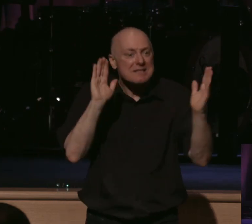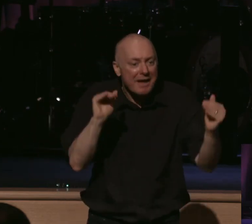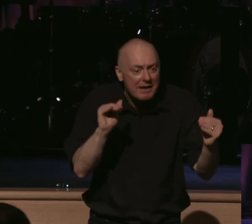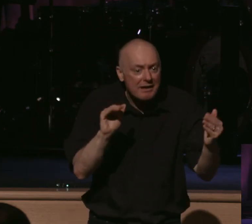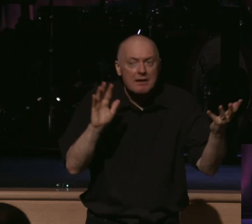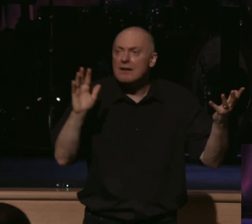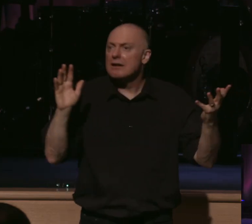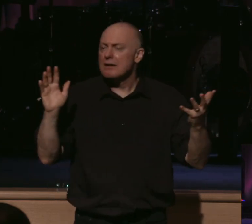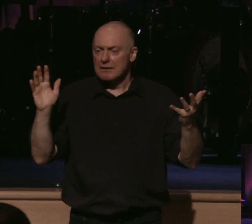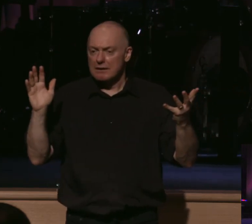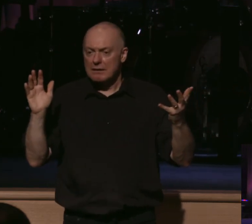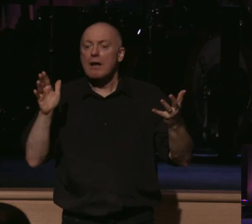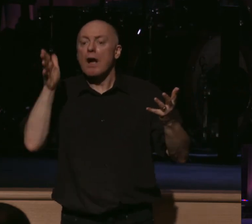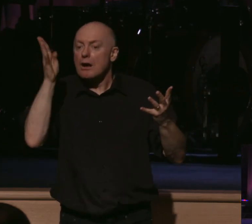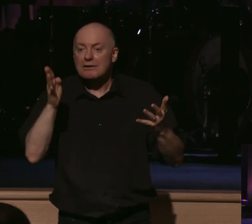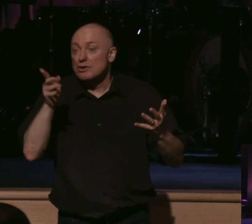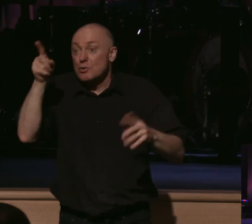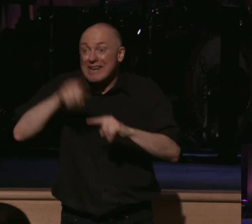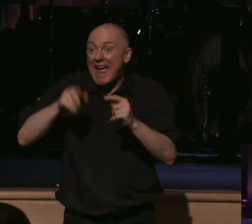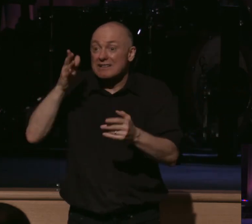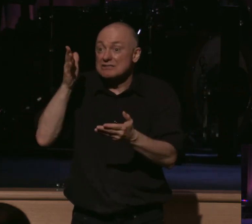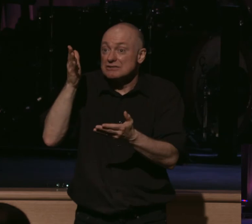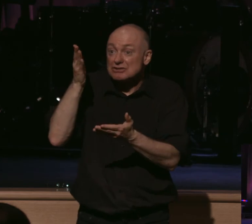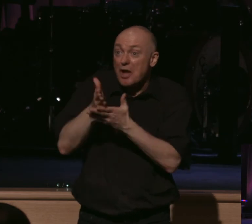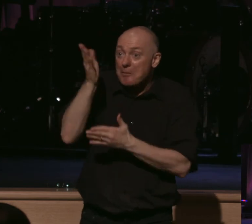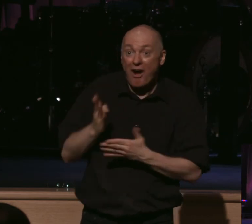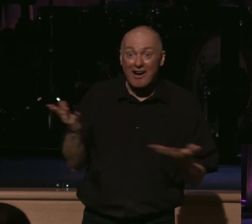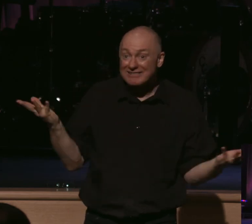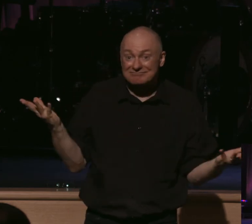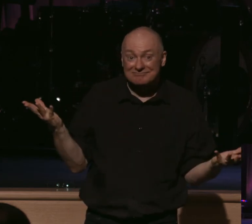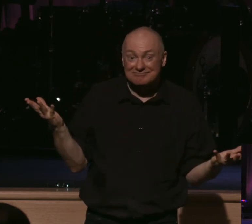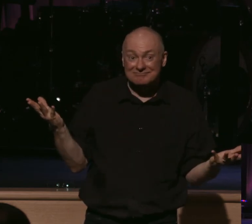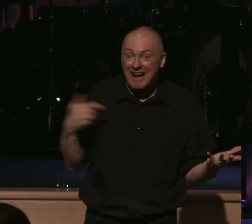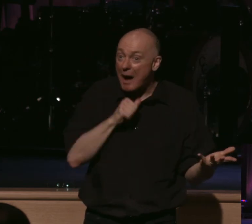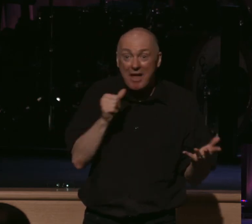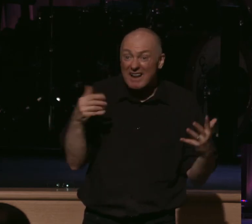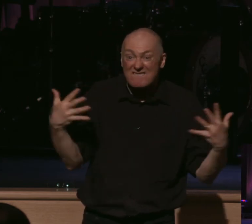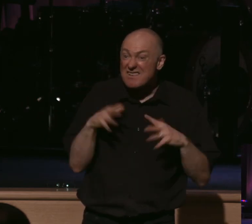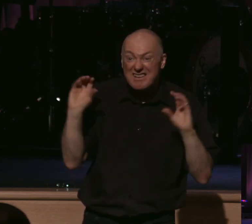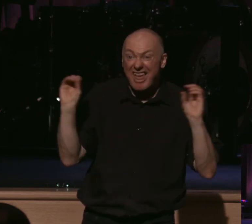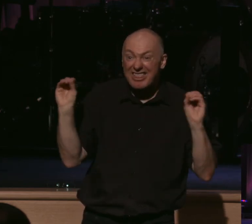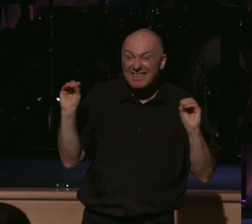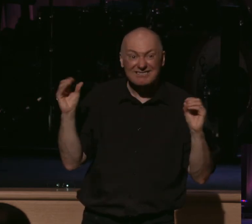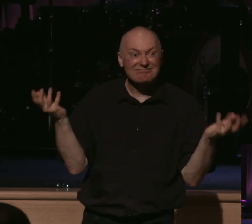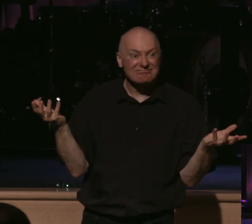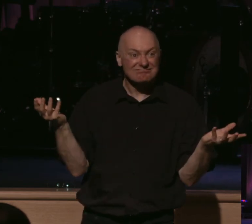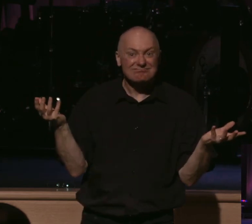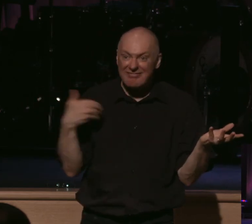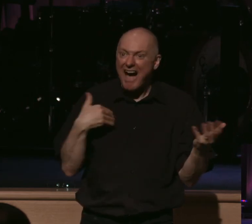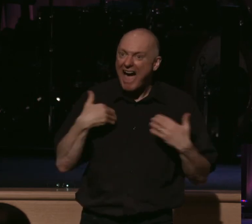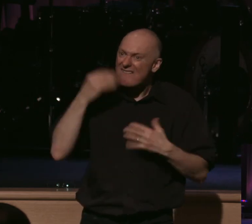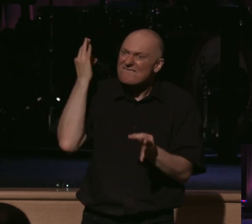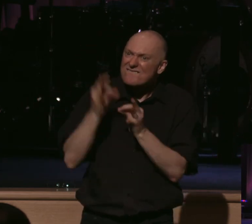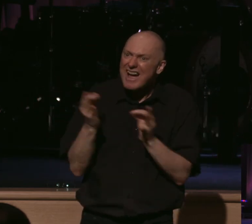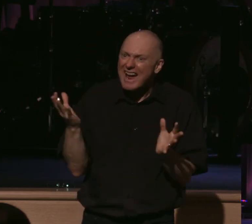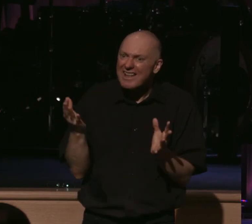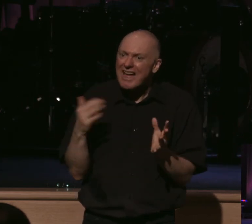spite of all this, man, God can't be stopped next week. So exciting. And so, I'm not going to fear. I'm going to have faith. I'm going to have